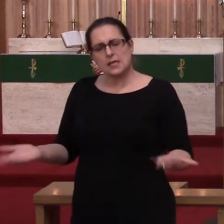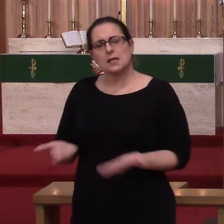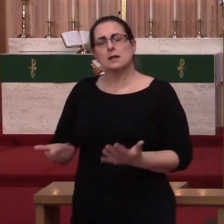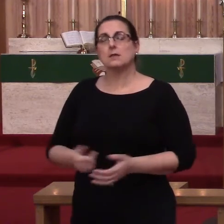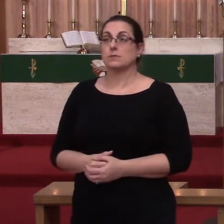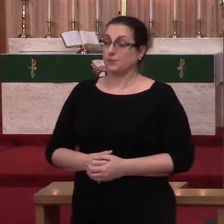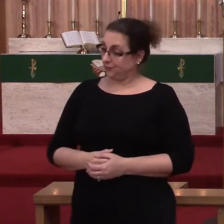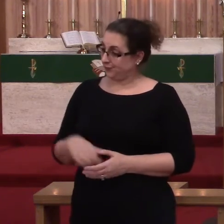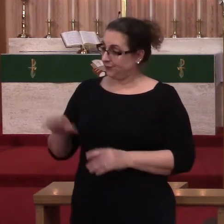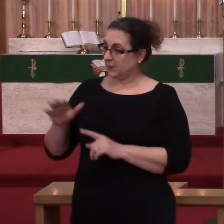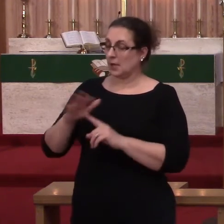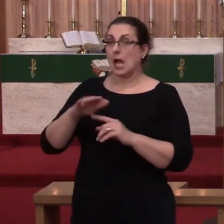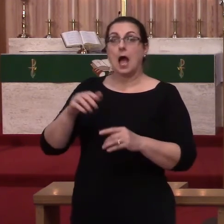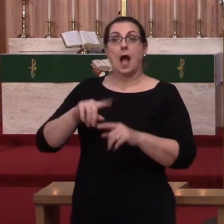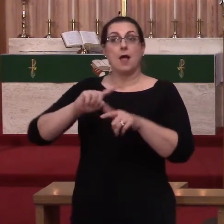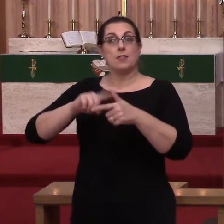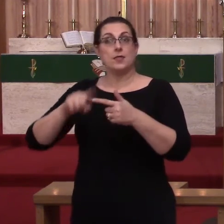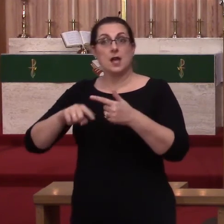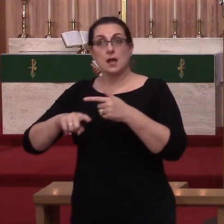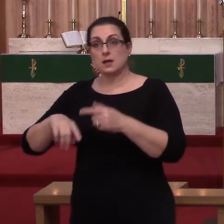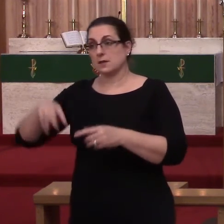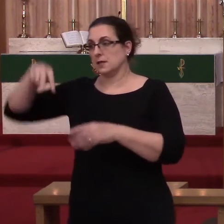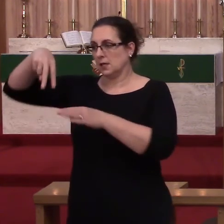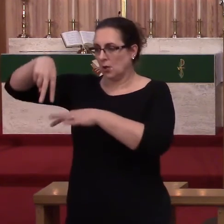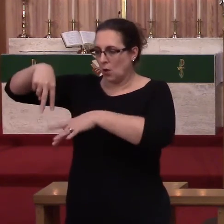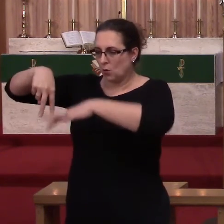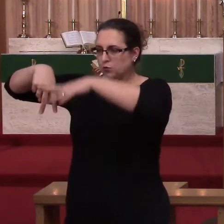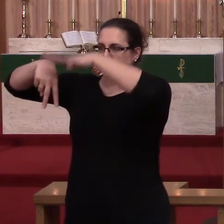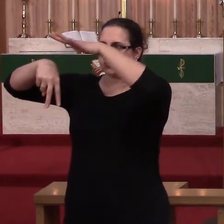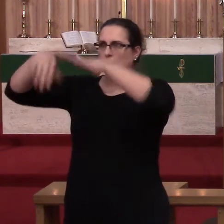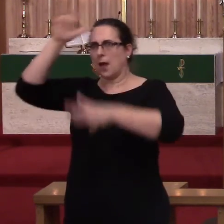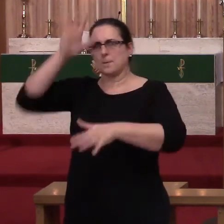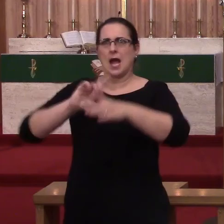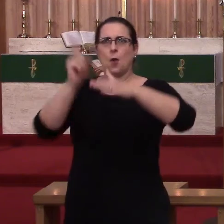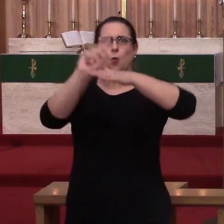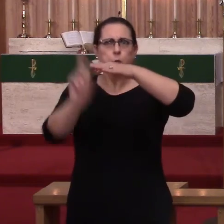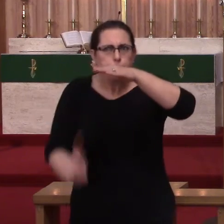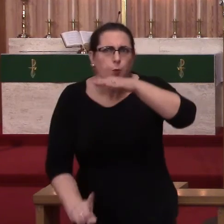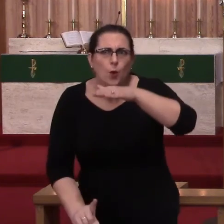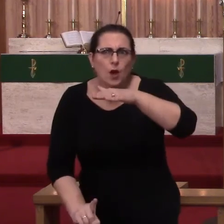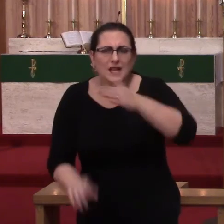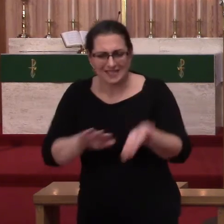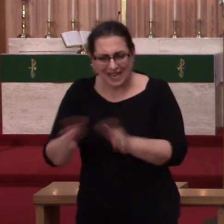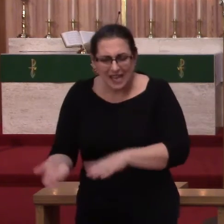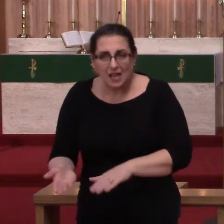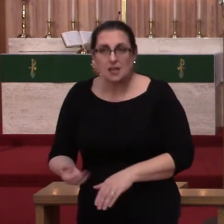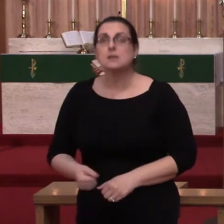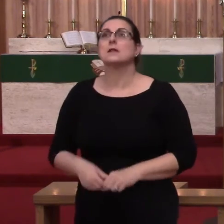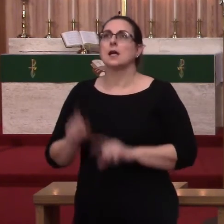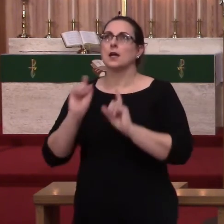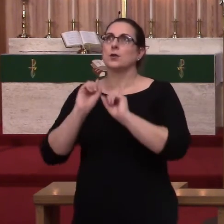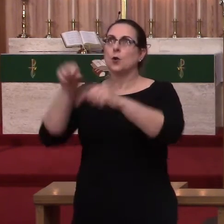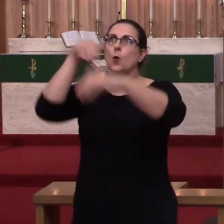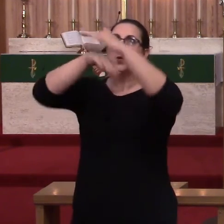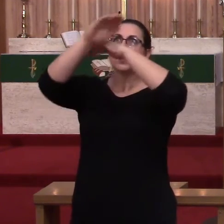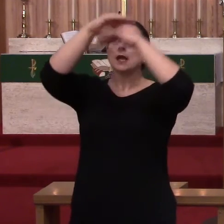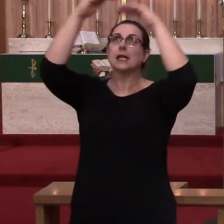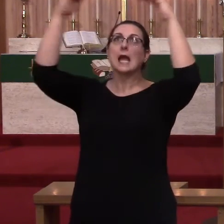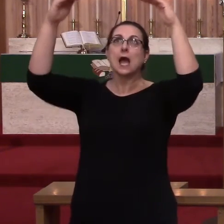And, sure enough, the floodwaters came up enough that the man drowned and died. And, he gets to the gates of heaven.